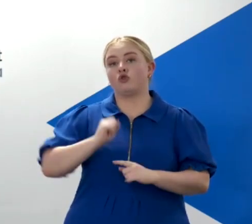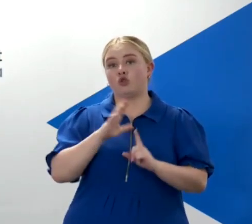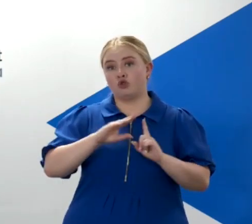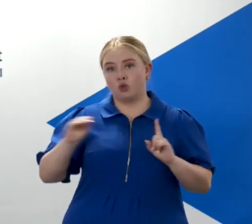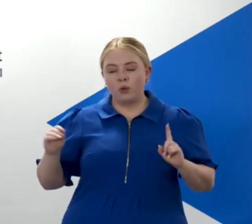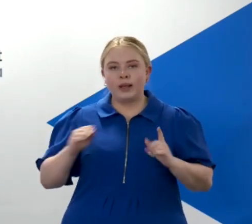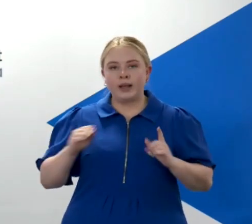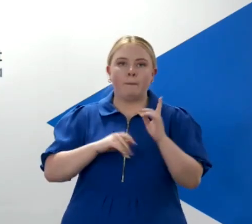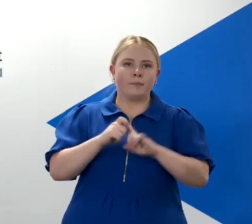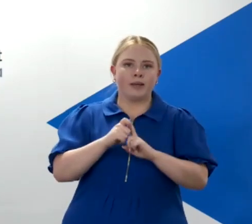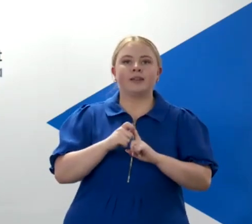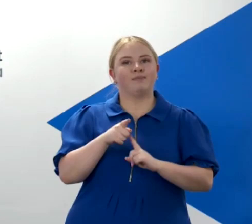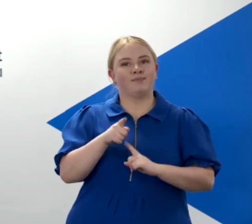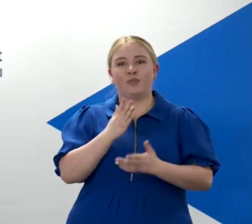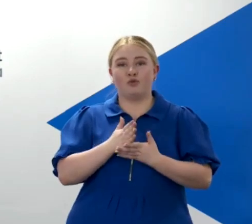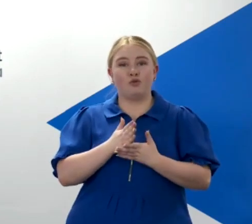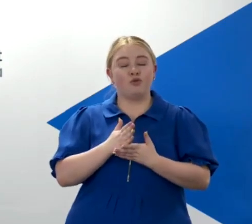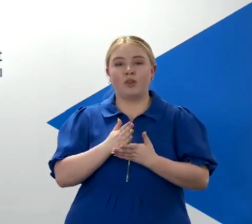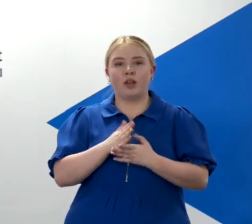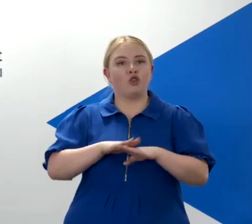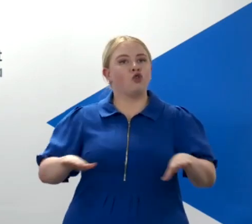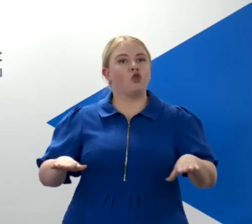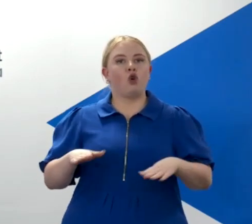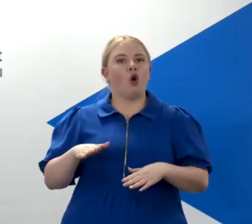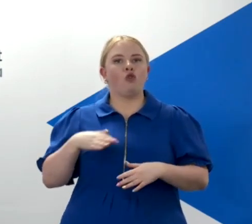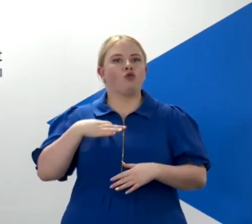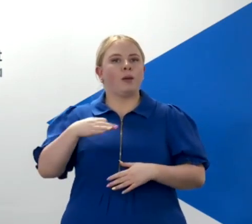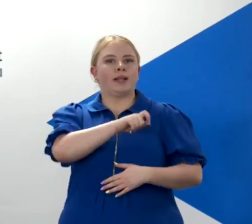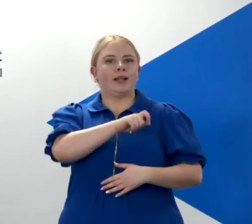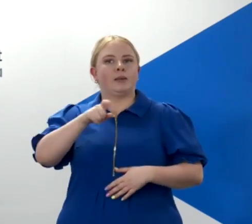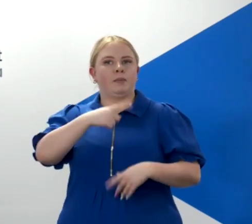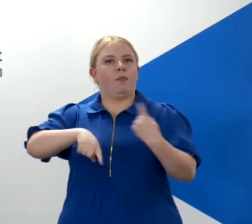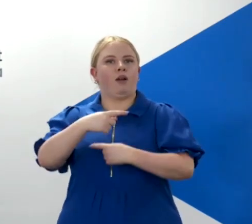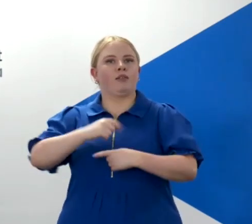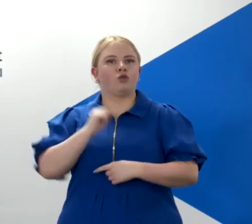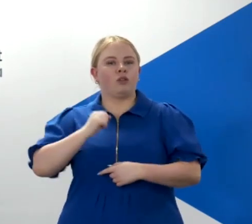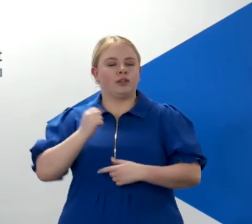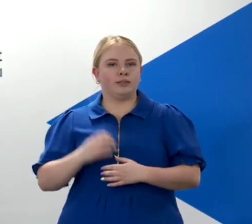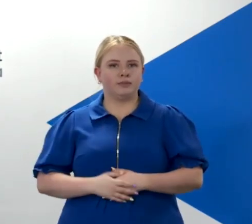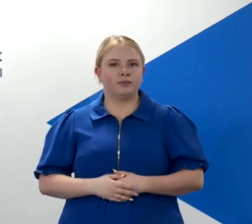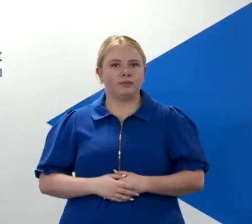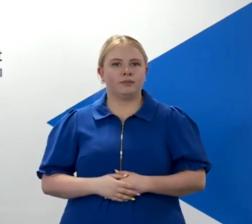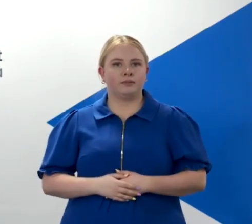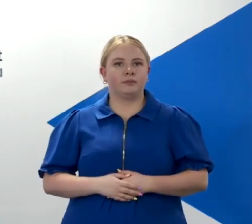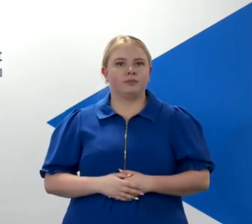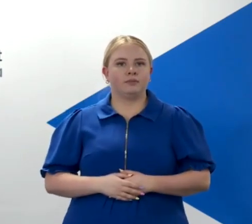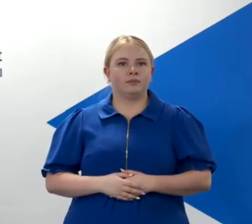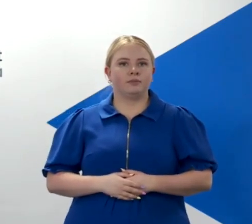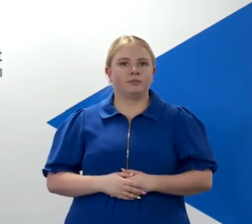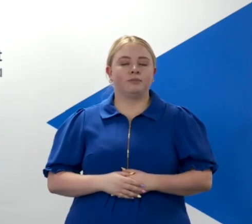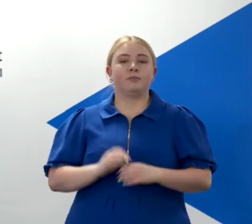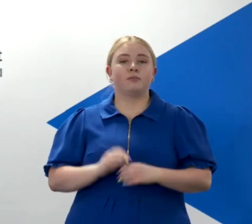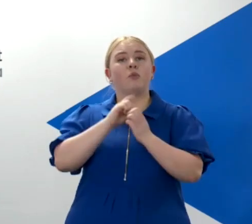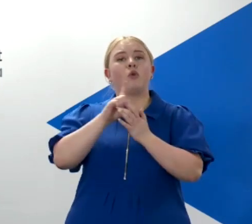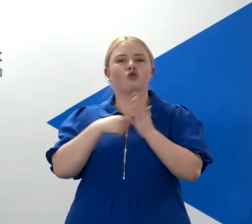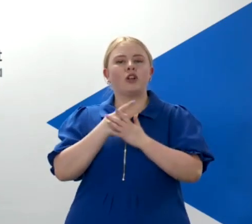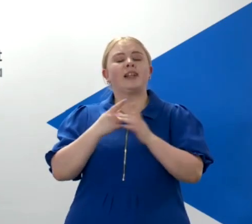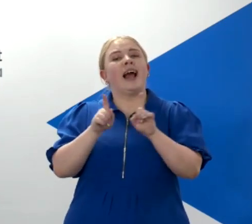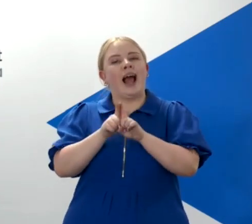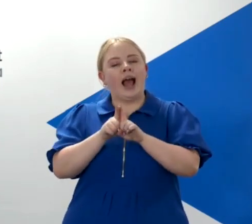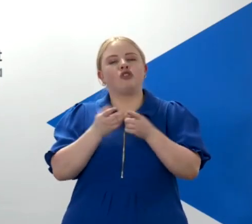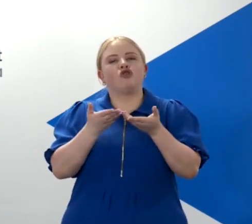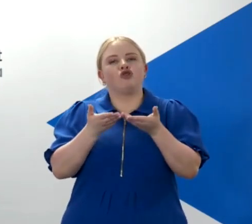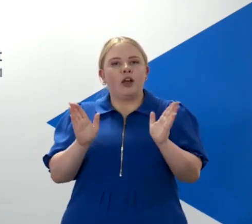betraying the people that they represent. Boris Johnson and, indeed, the Conservative Party more generally